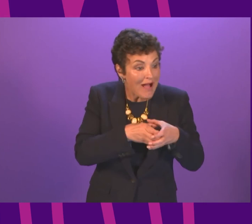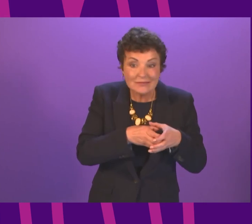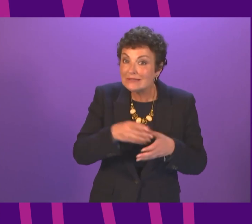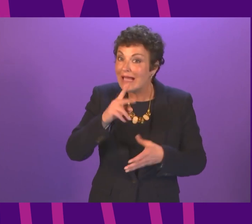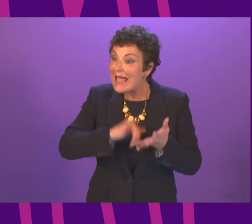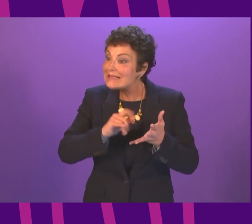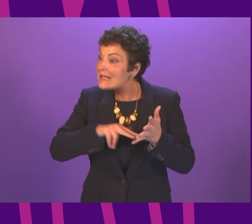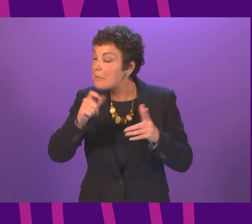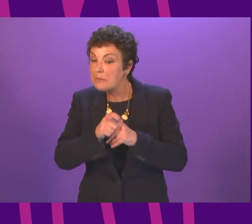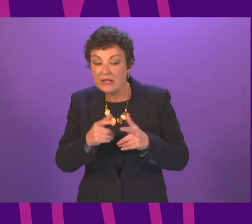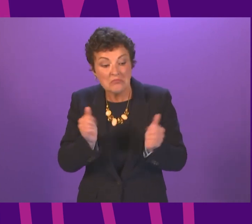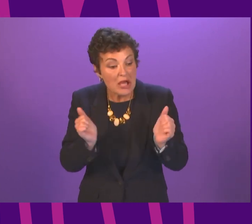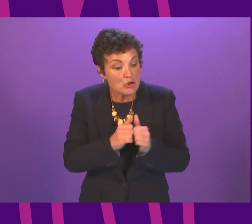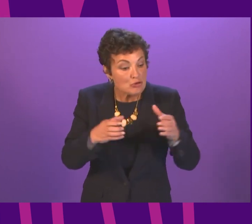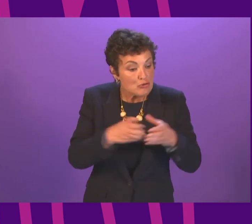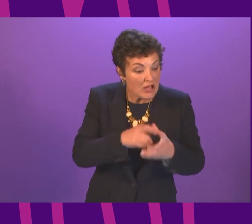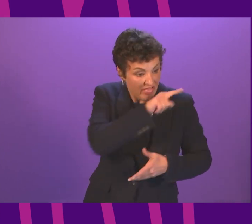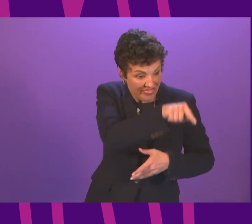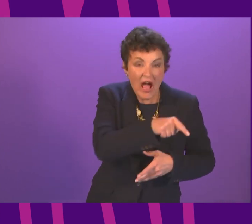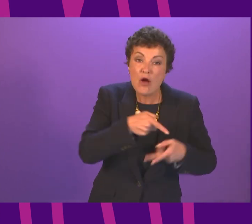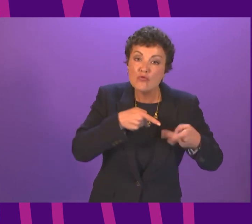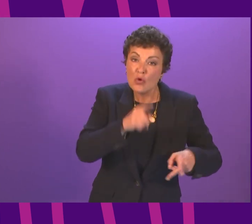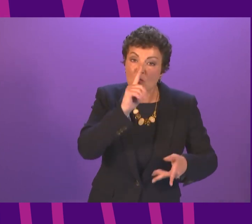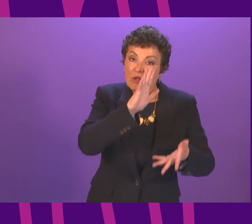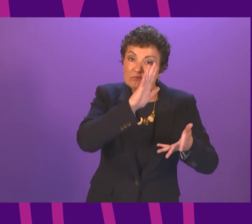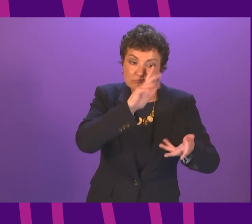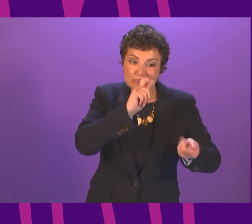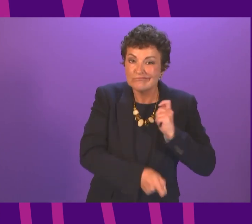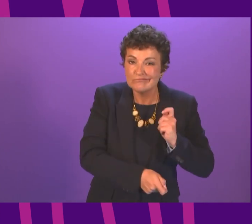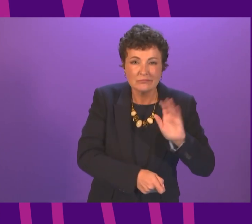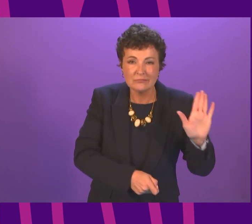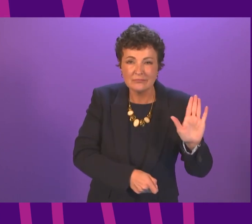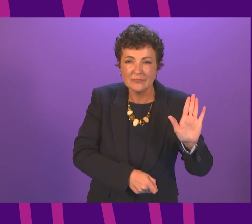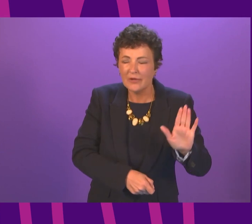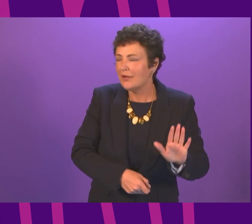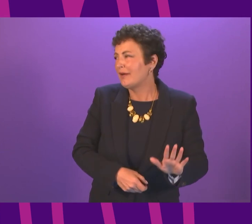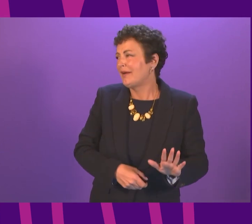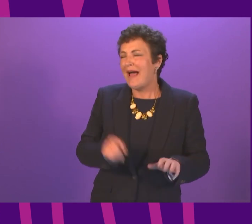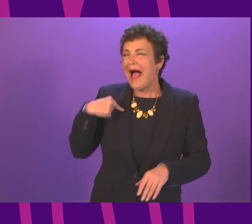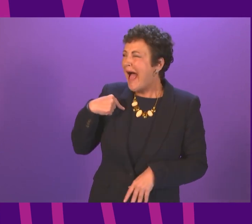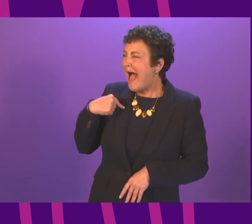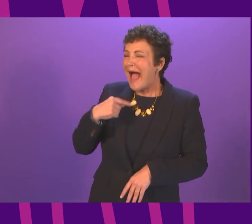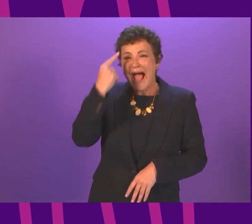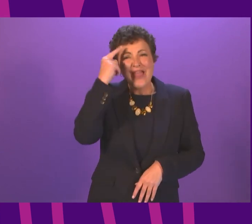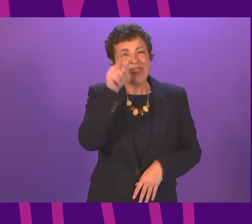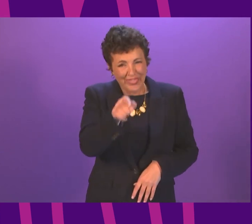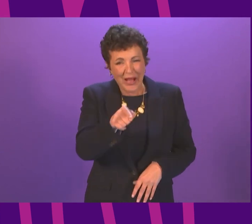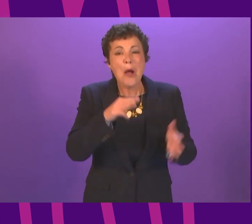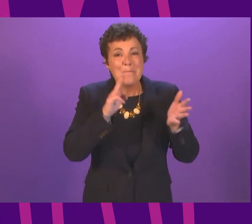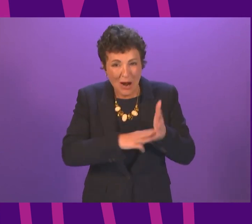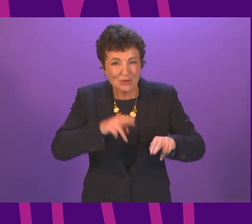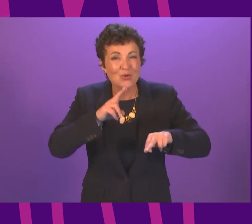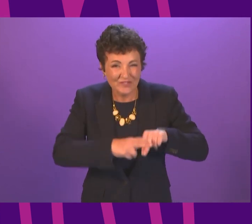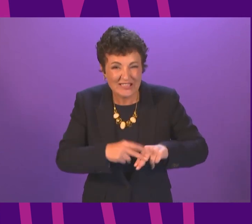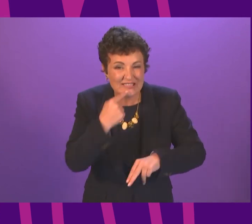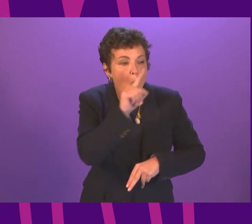First Minister assure us that that will not be the case? First Minister? I think when Murdo Fraser says concerns have already been raised, what he really means is that is desperately trying to